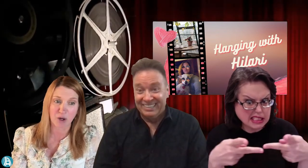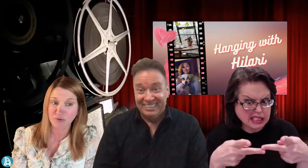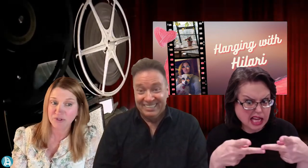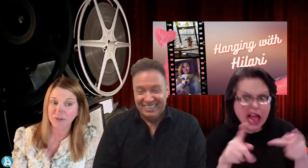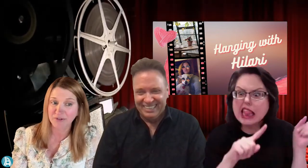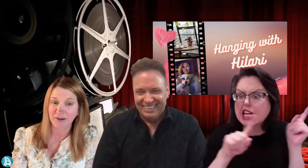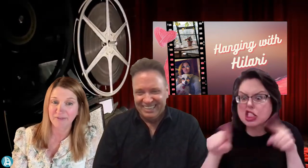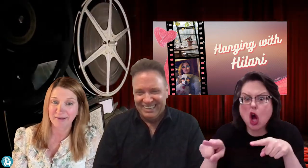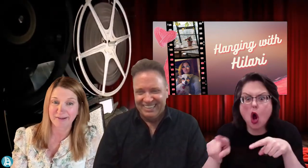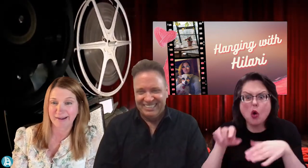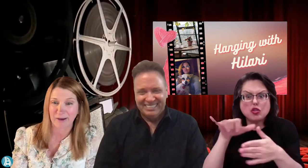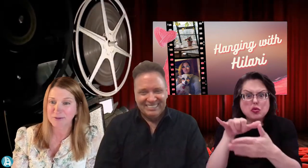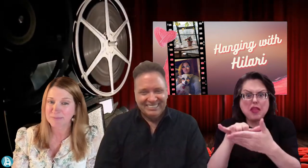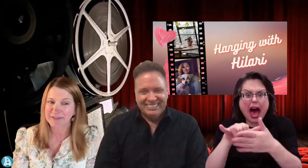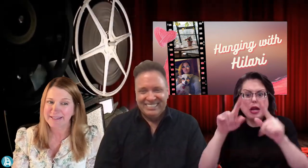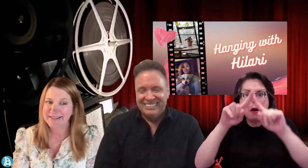poster of the haunted house, please?